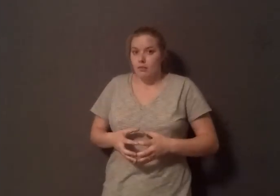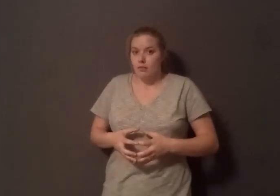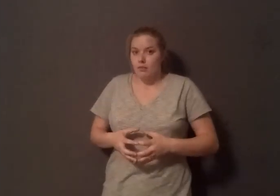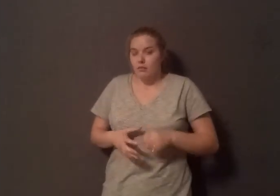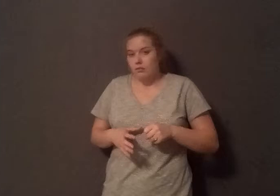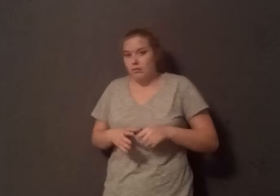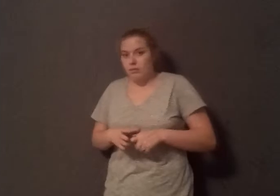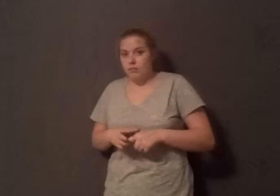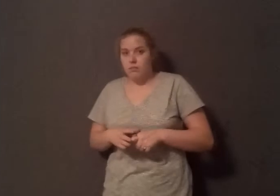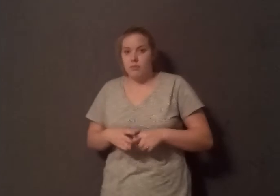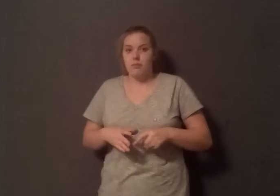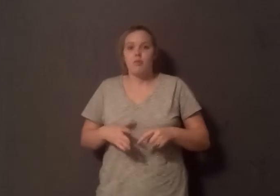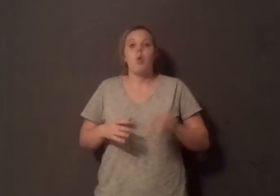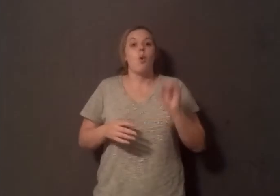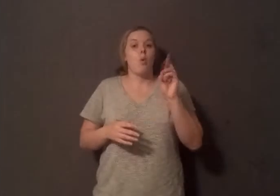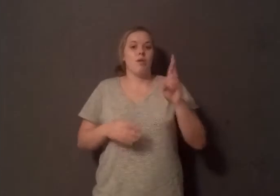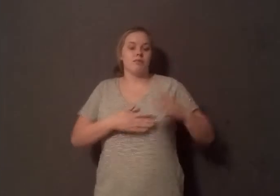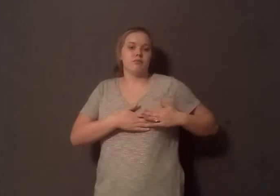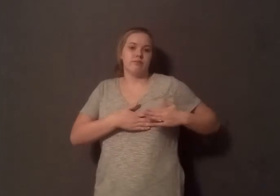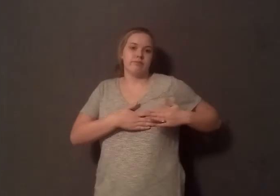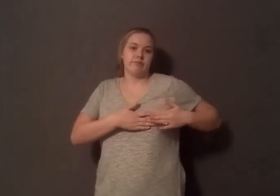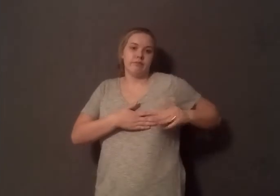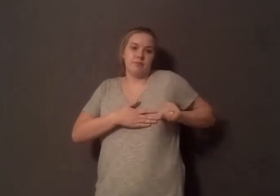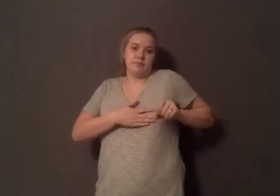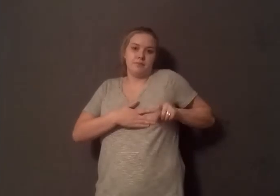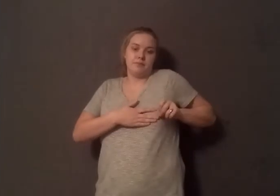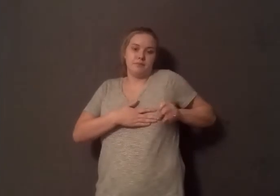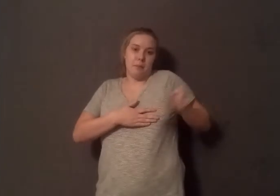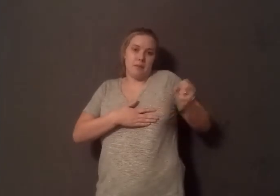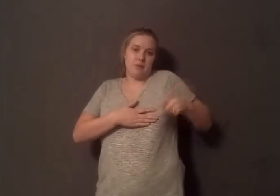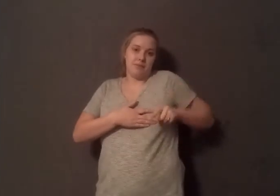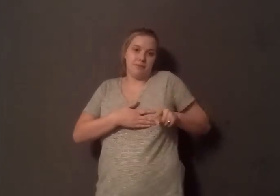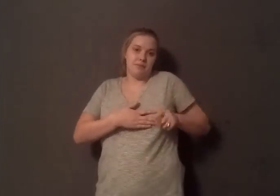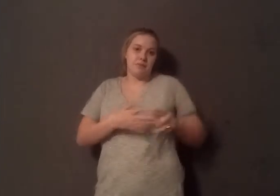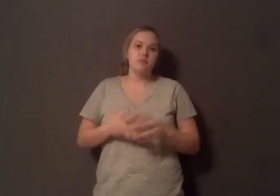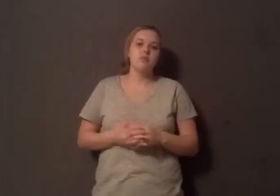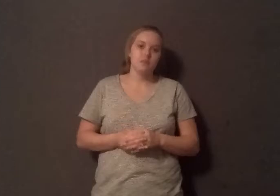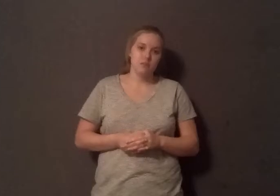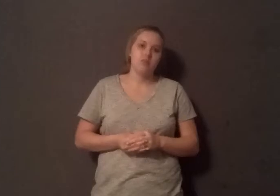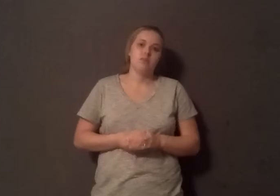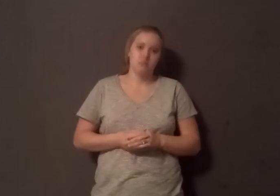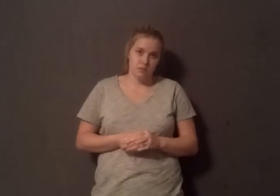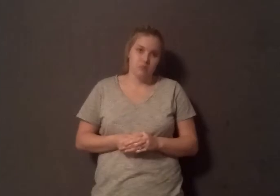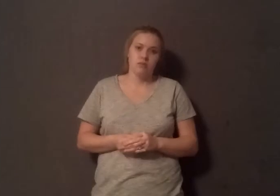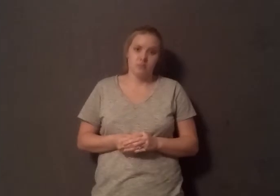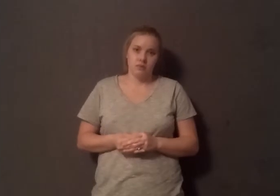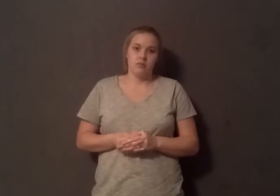comes out from the breast milk. So if you have a meat and dairy consuming mother breastfeeding that infant, then the highest impacts of toxic